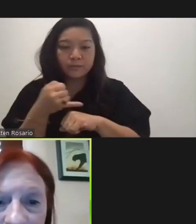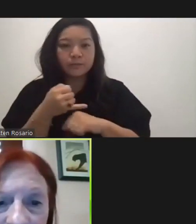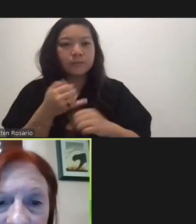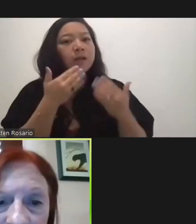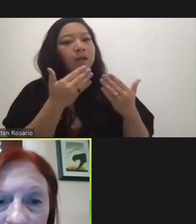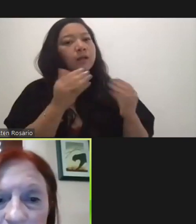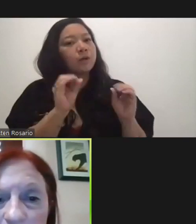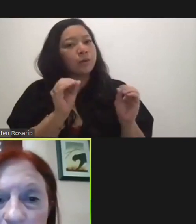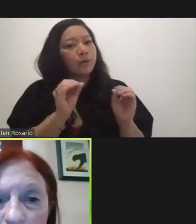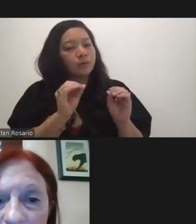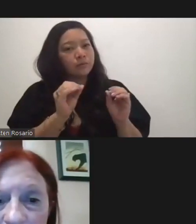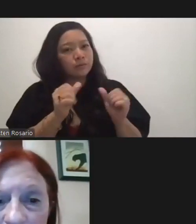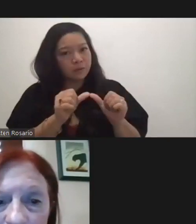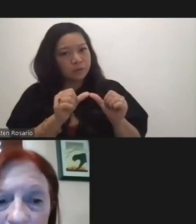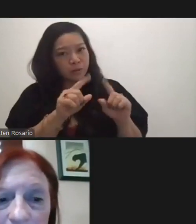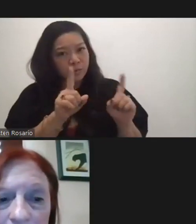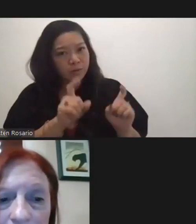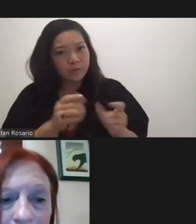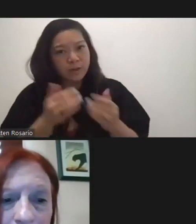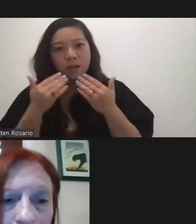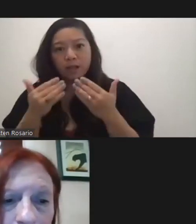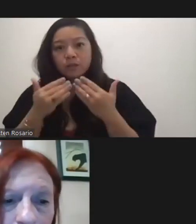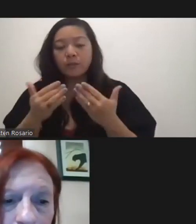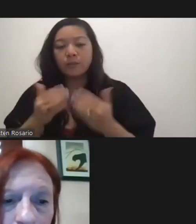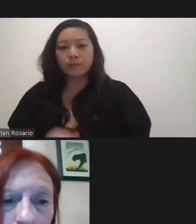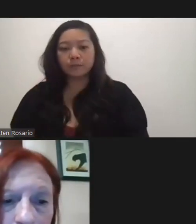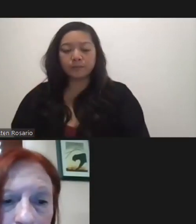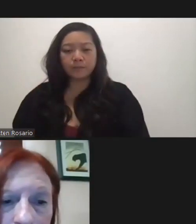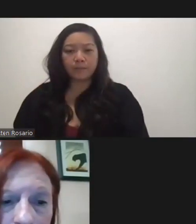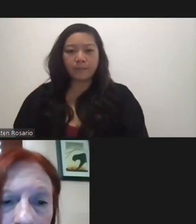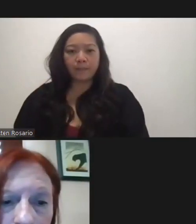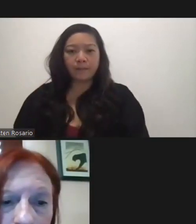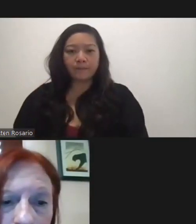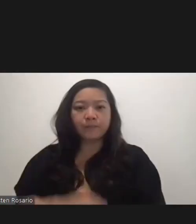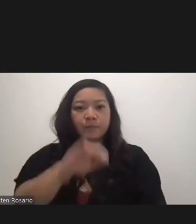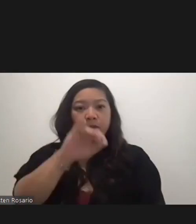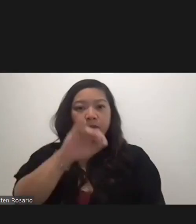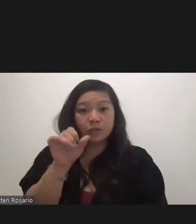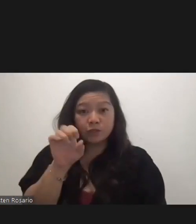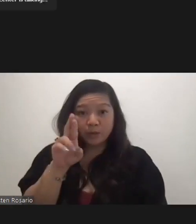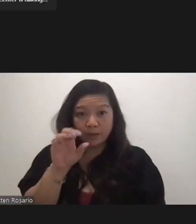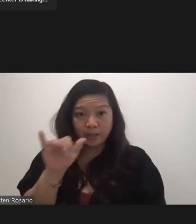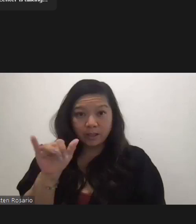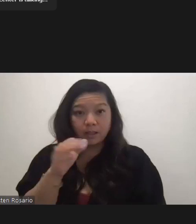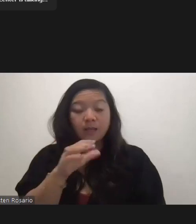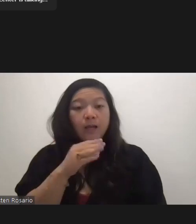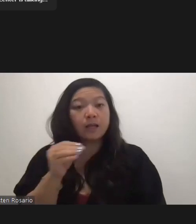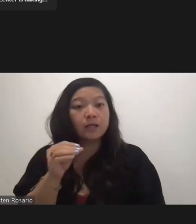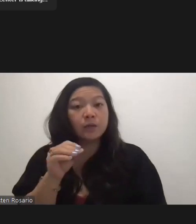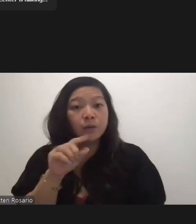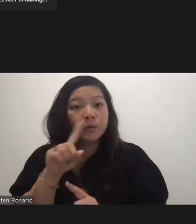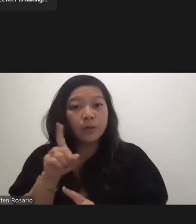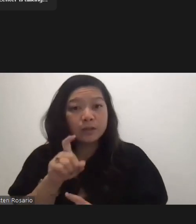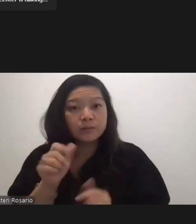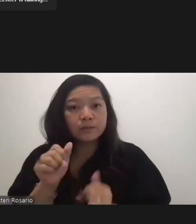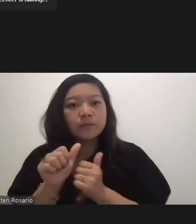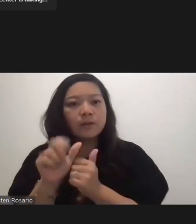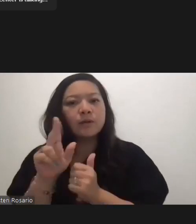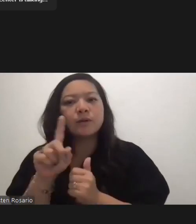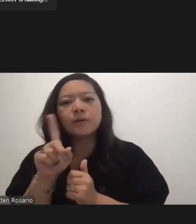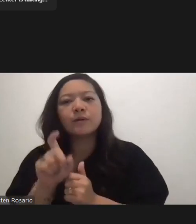questions. Thank you, everyone. Thank you, Maureen. Jerry Partito, any follow-up questions? Yes. One last question for the governor.